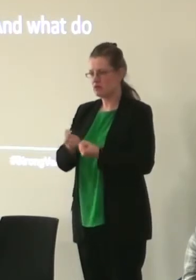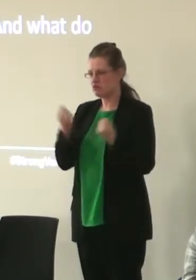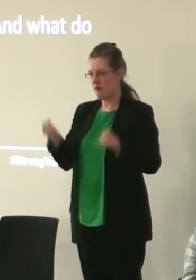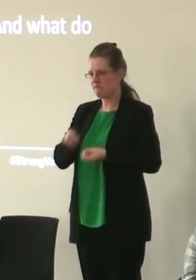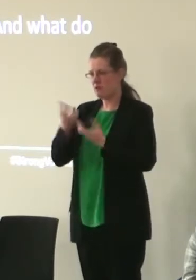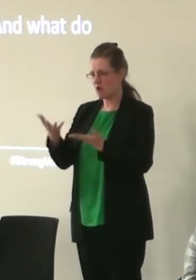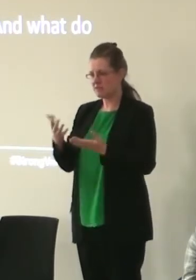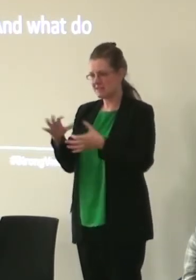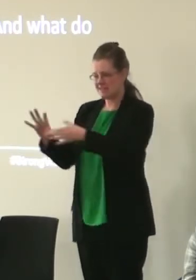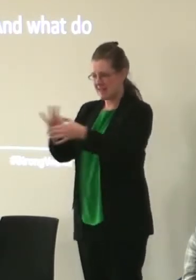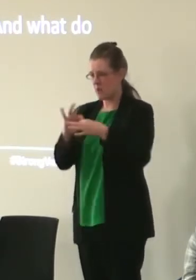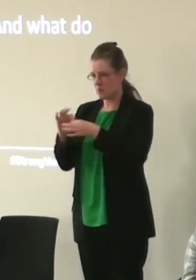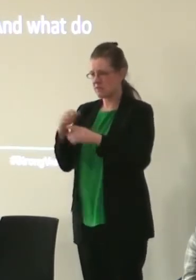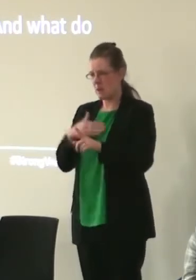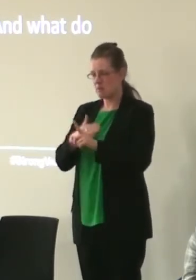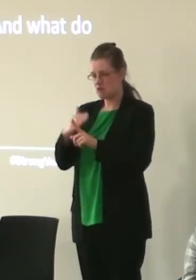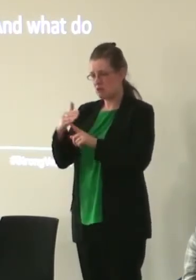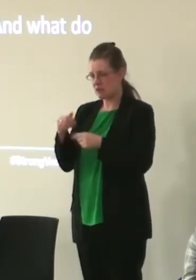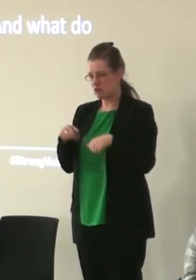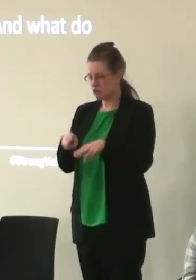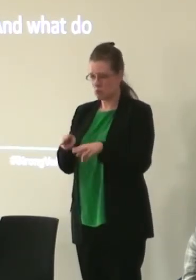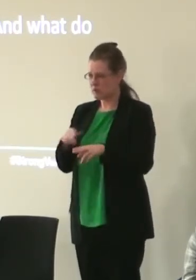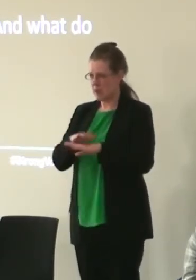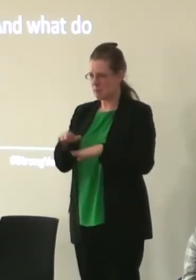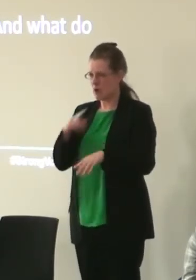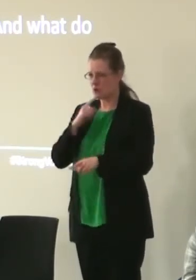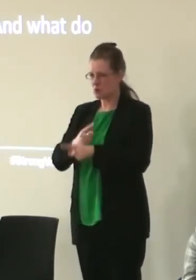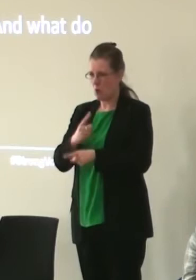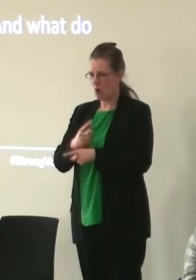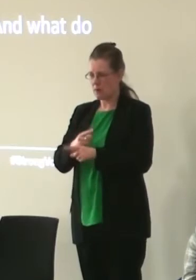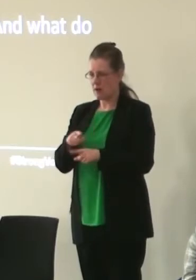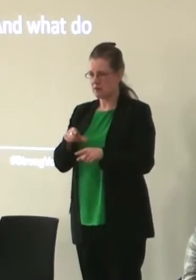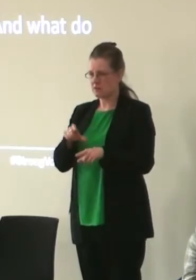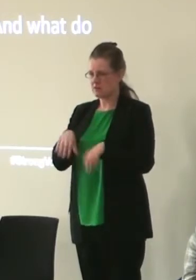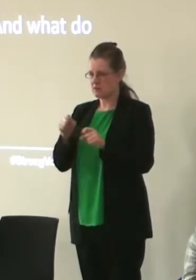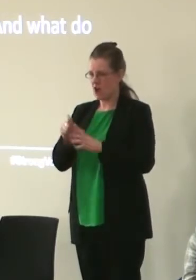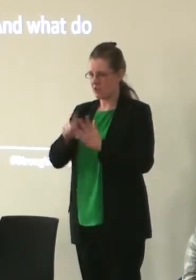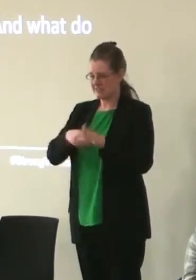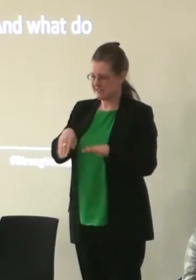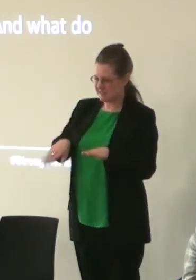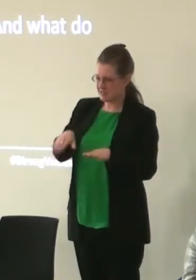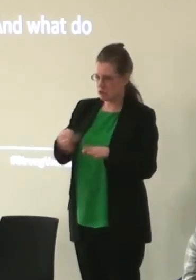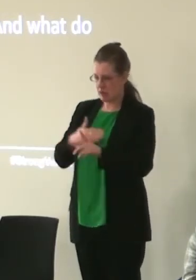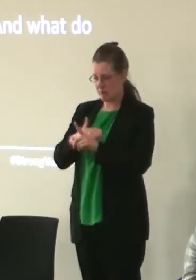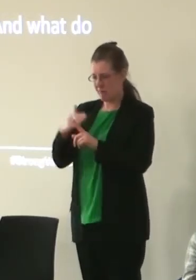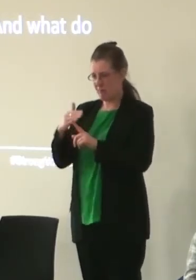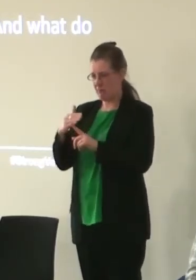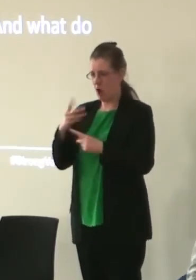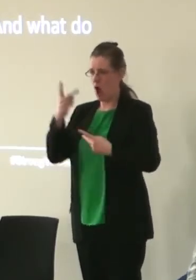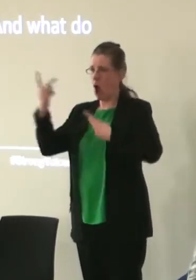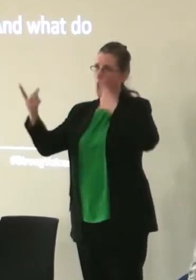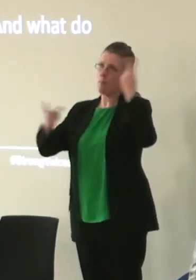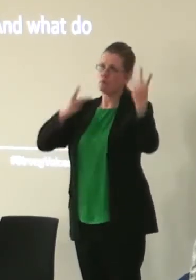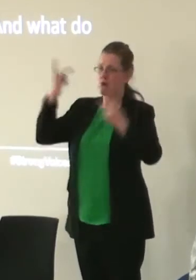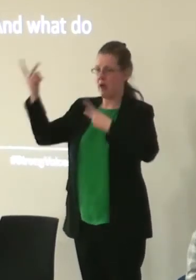exploring and by progression routes I don't mean you know start off DJing and end up doing opera which I think is what some